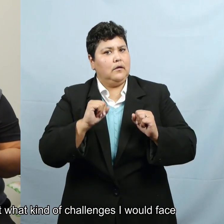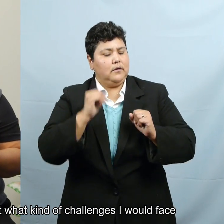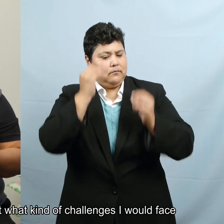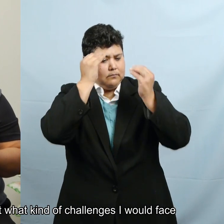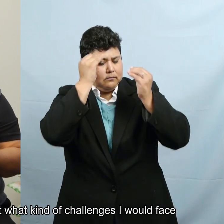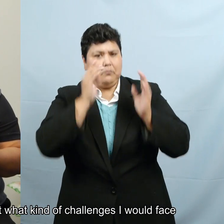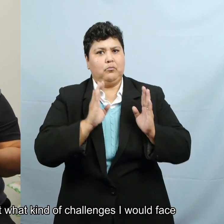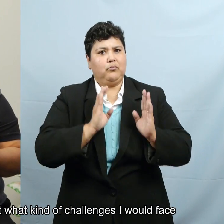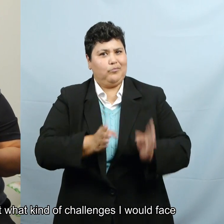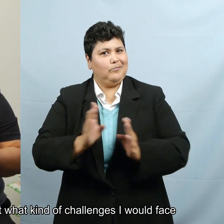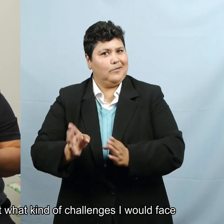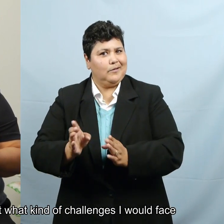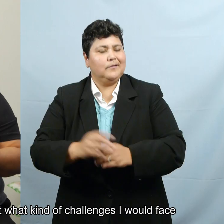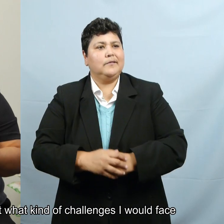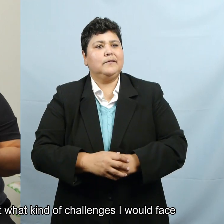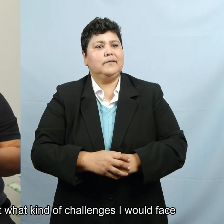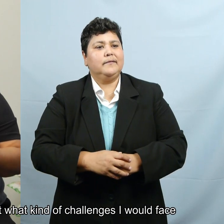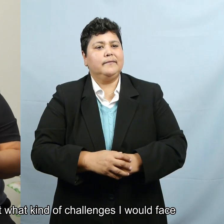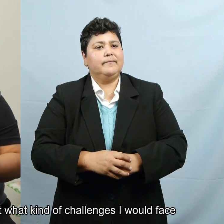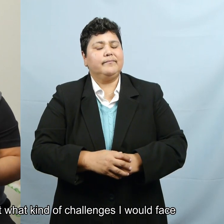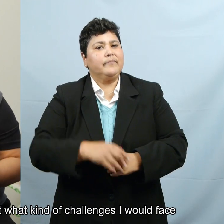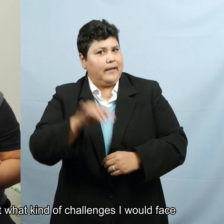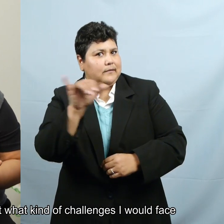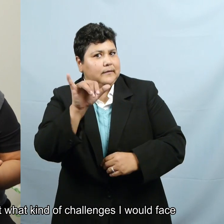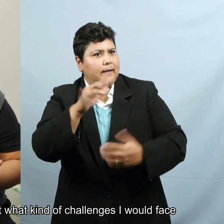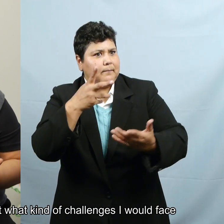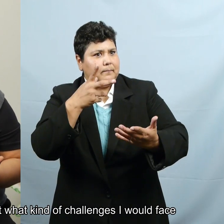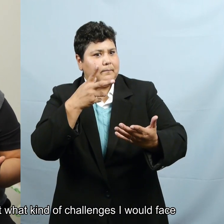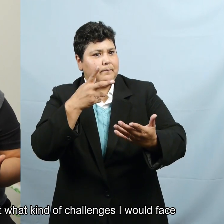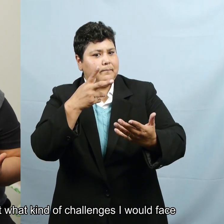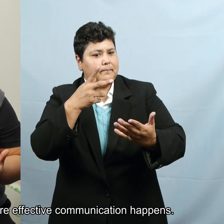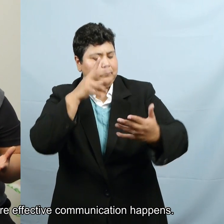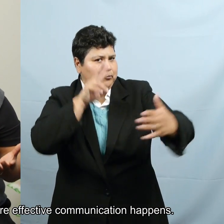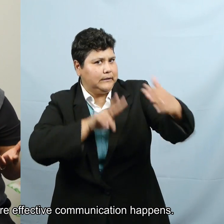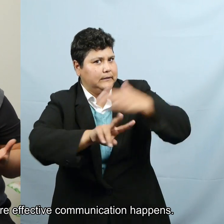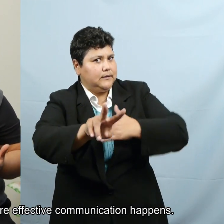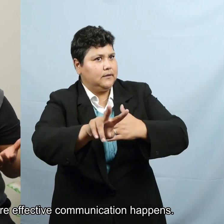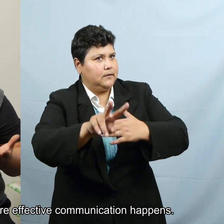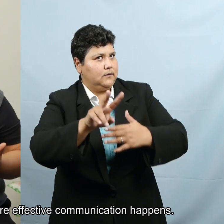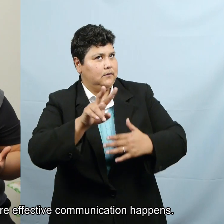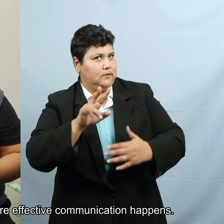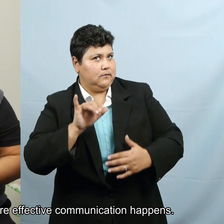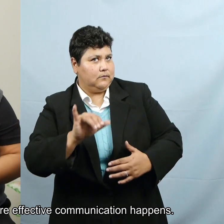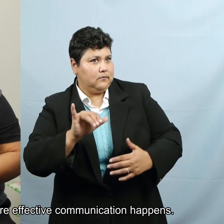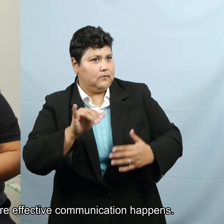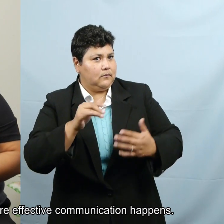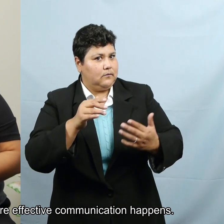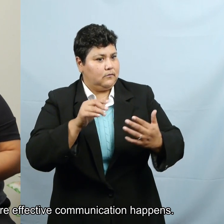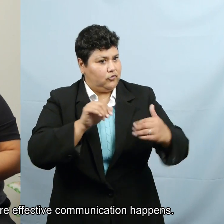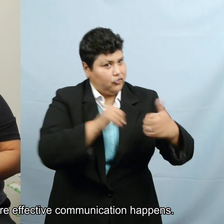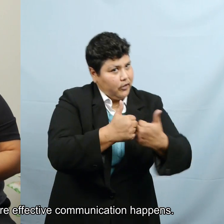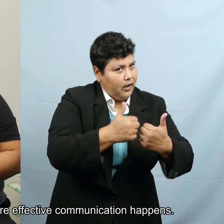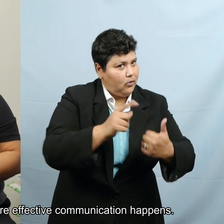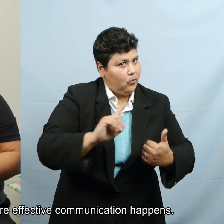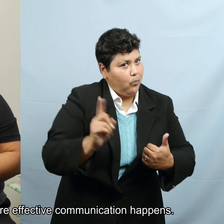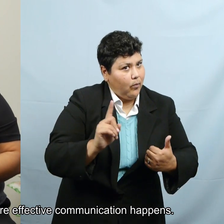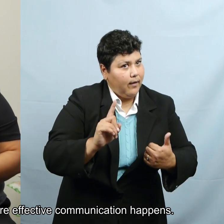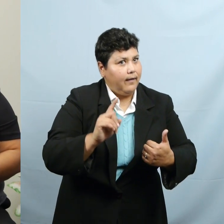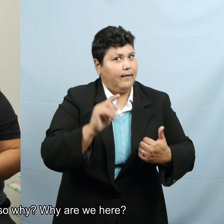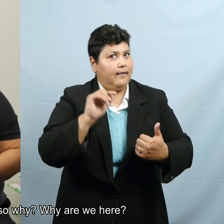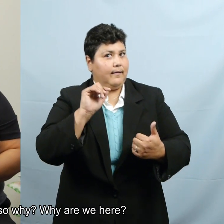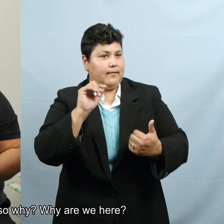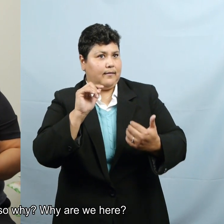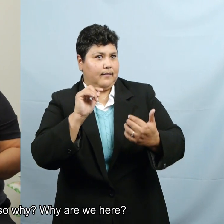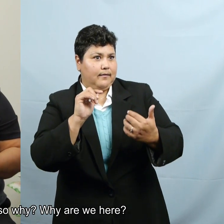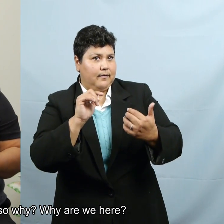also predict what kind of challenges I would face in trying to ensure effective communication happens.